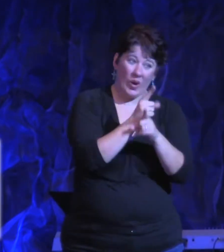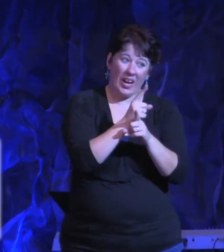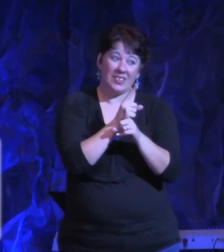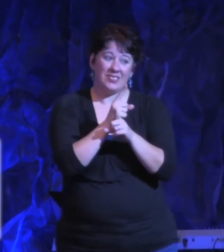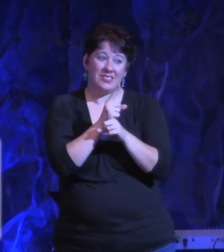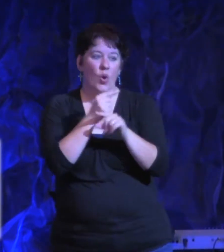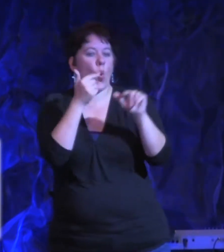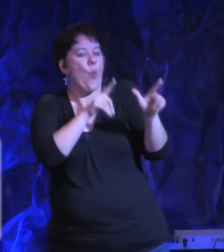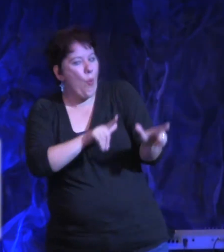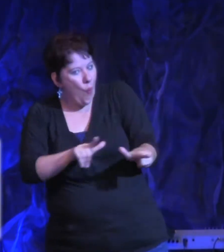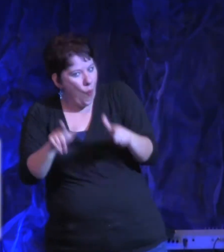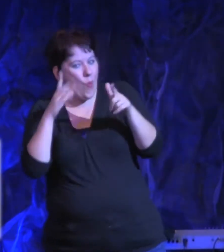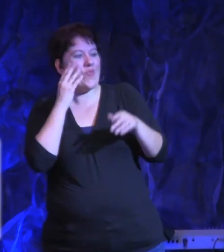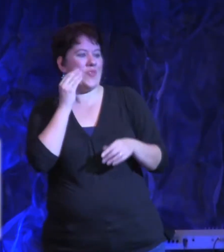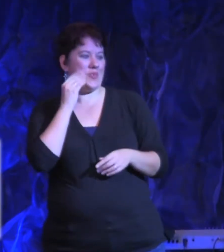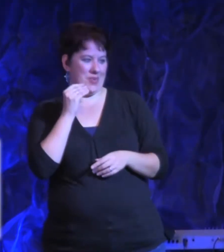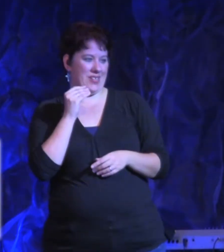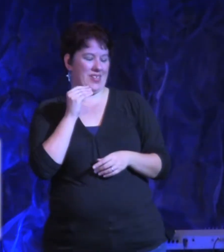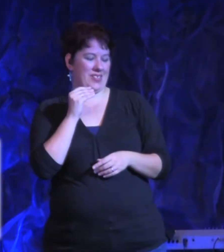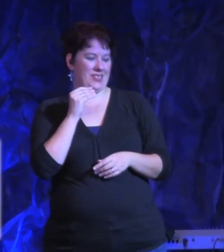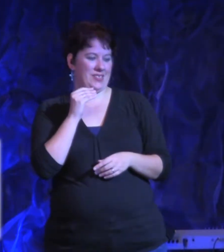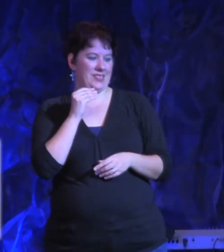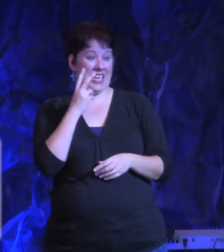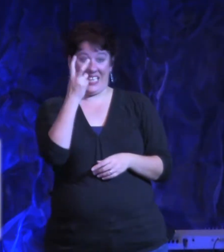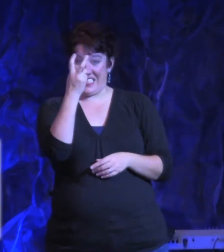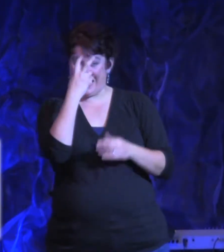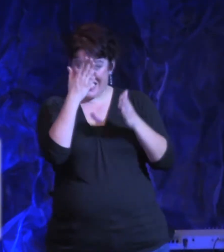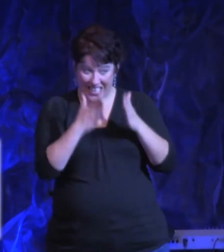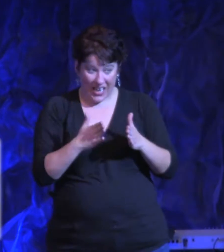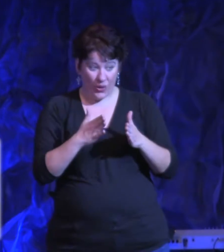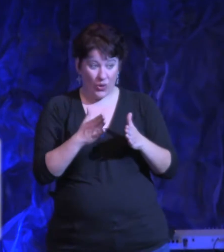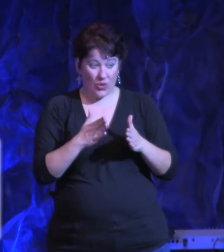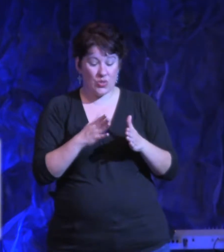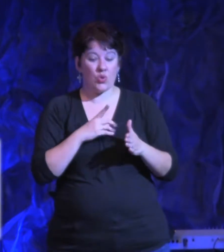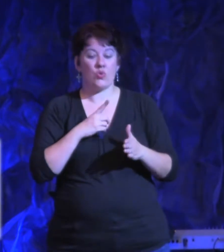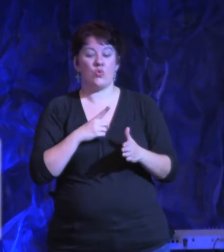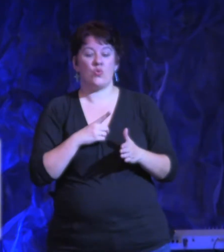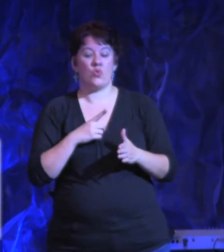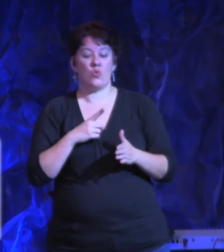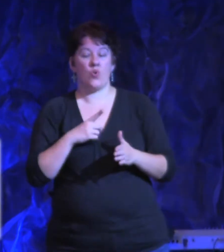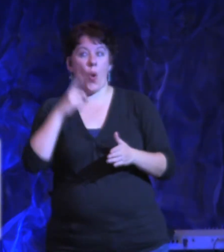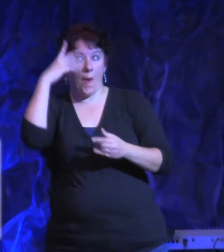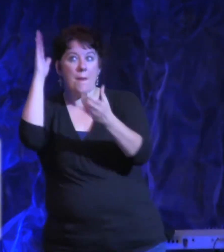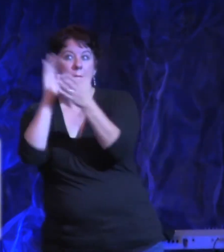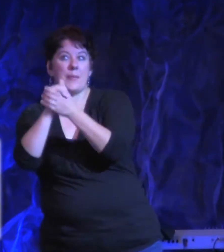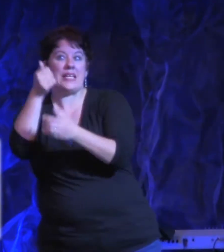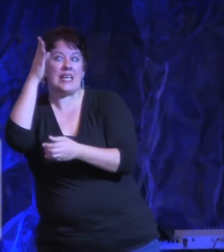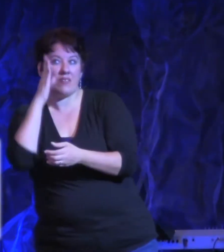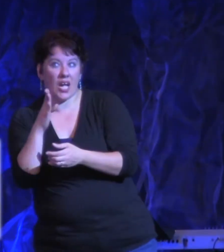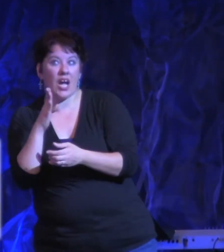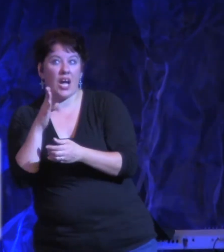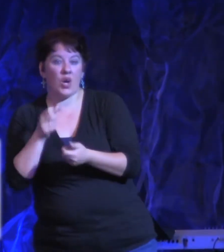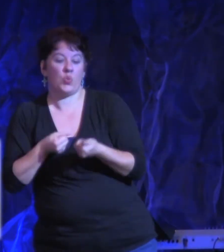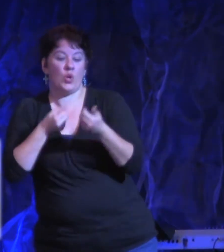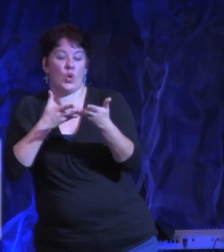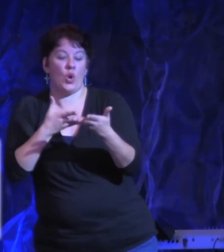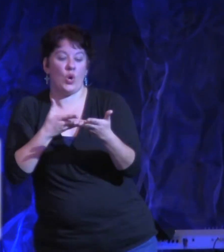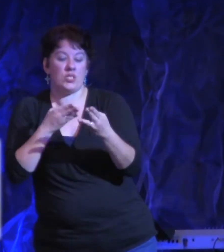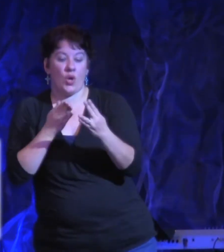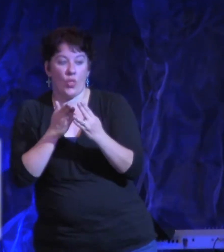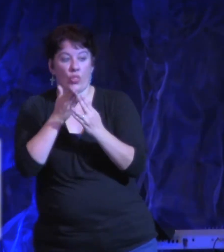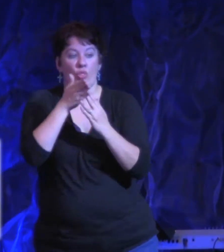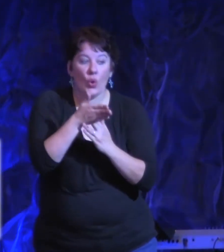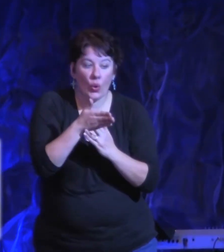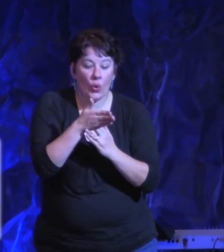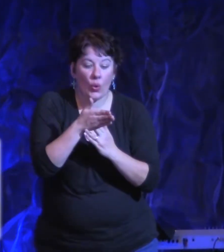But listen, you know, doubters believe God will deliver them one minute and then don't believe God will deliver them the next.